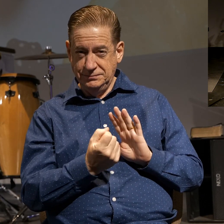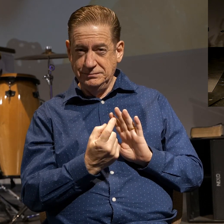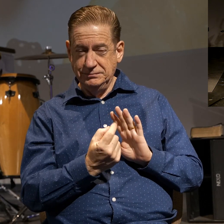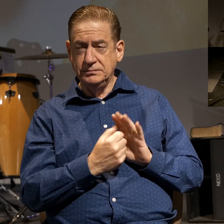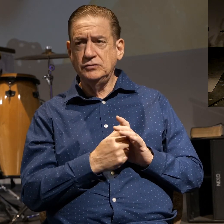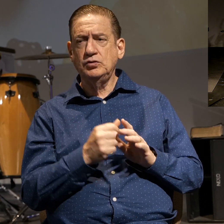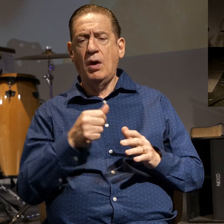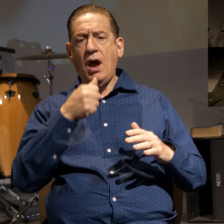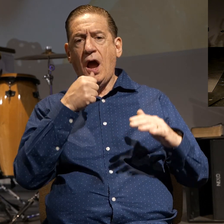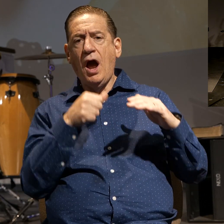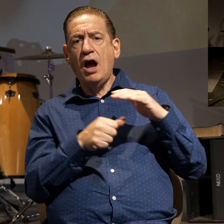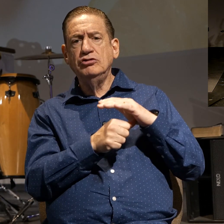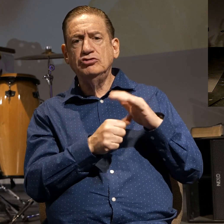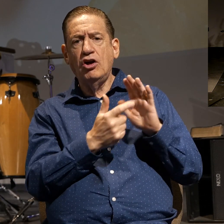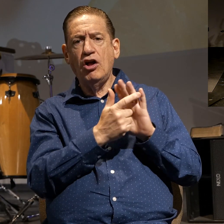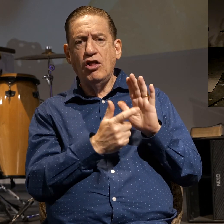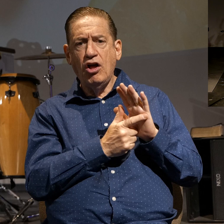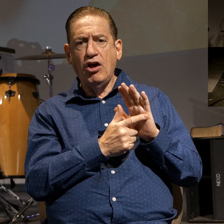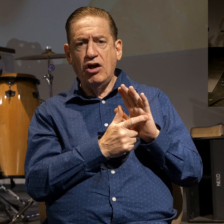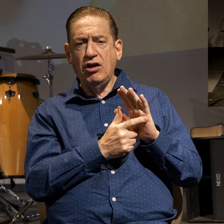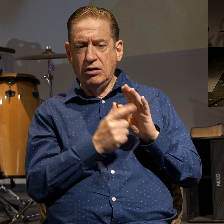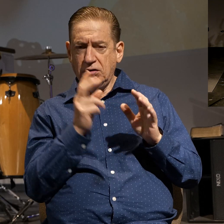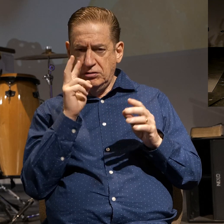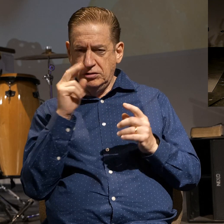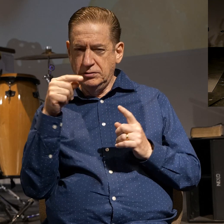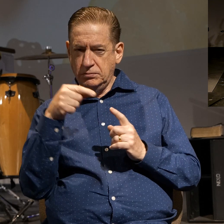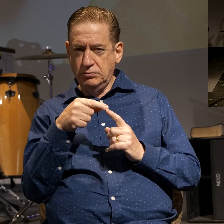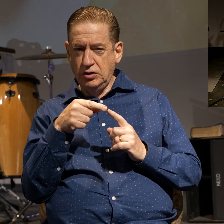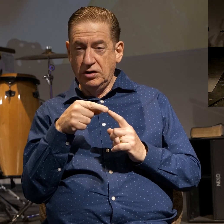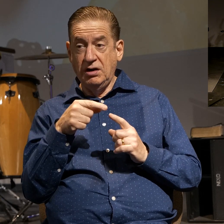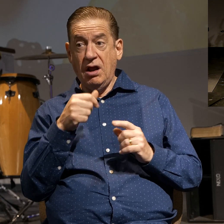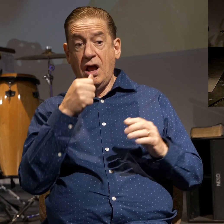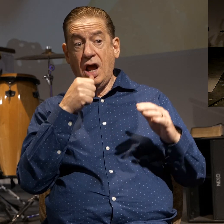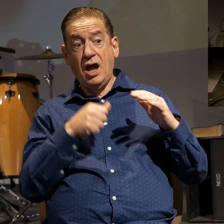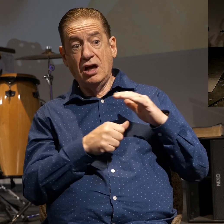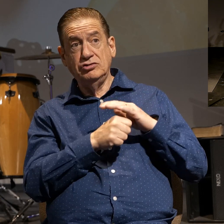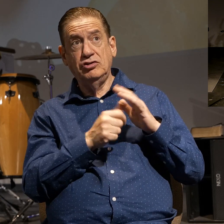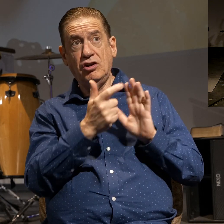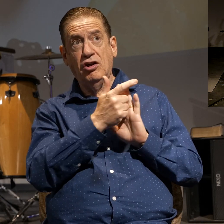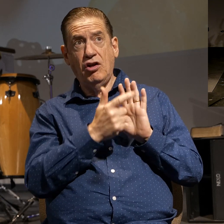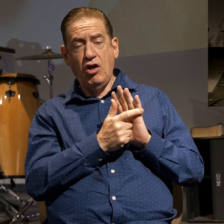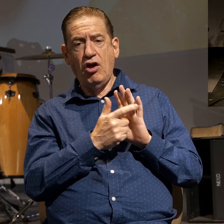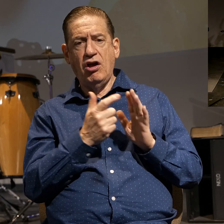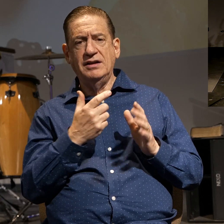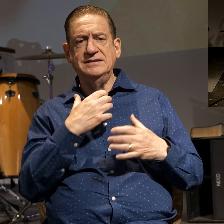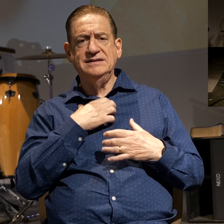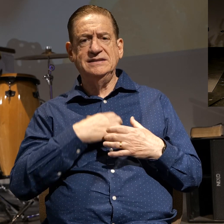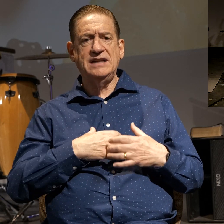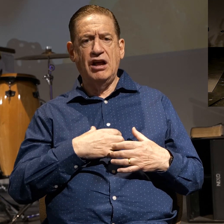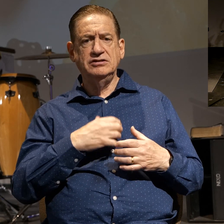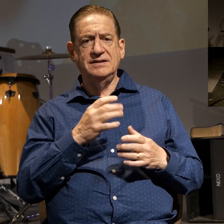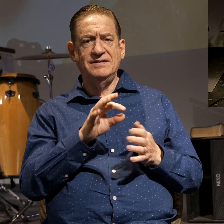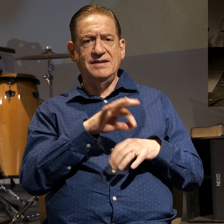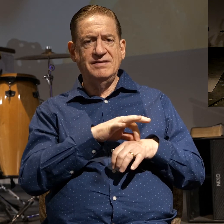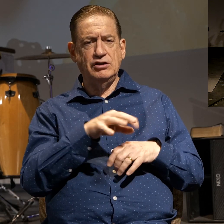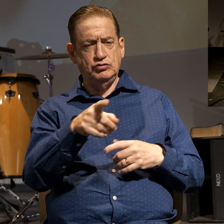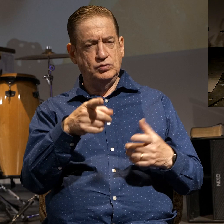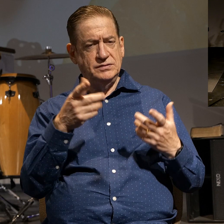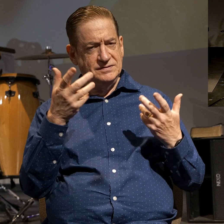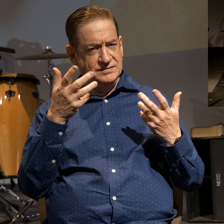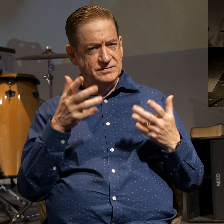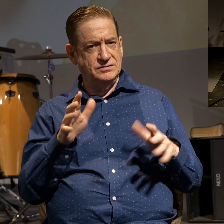So being under the law, really important point here, listen up, being under the law or the desires of the flesh means you have made